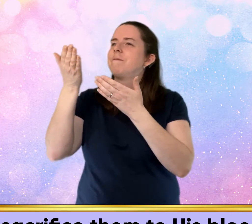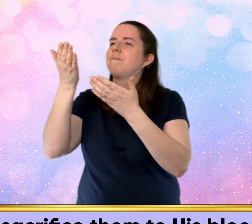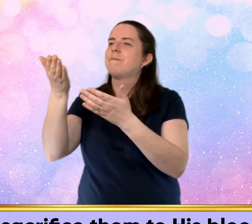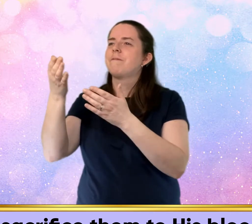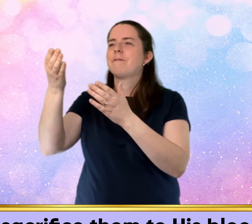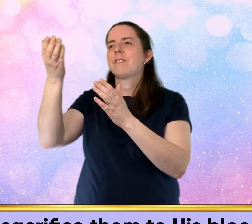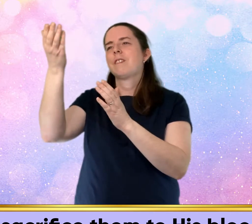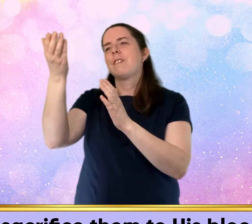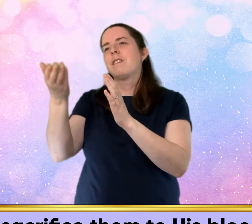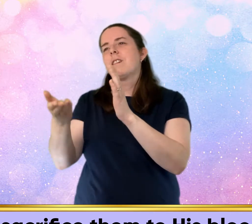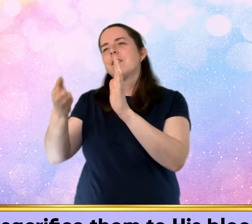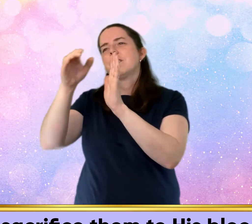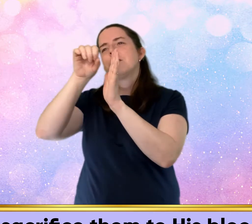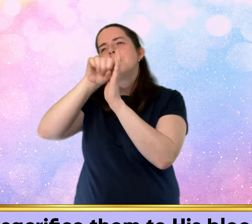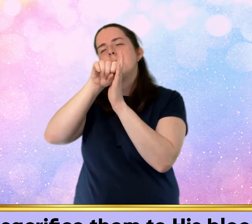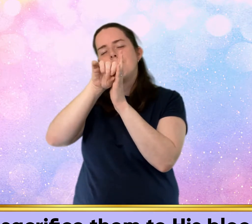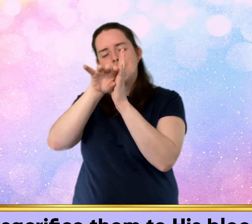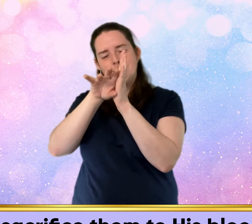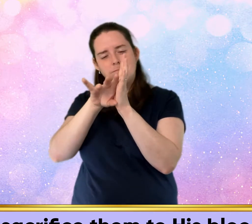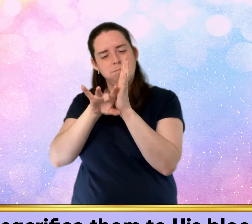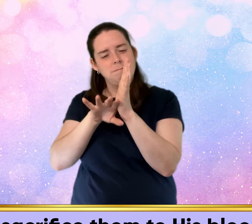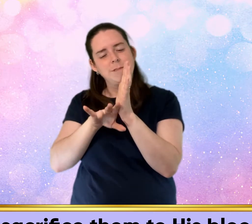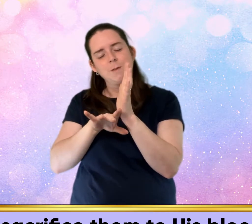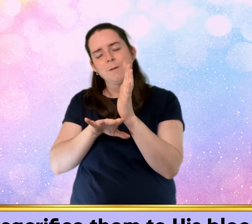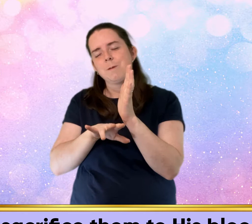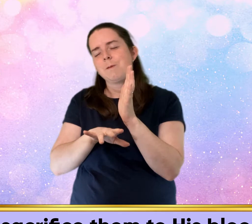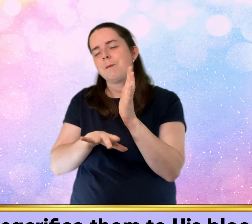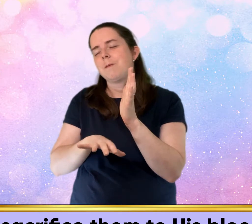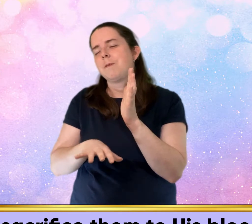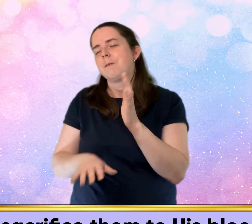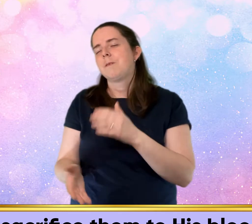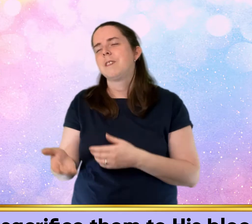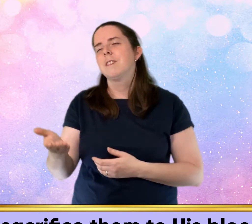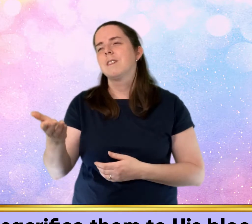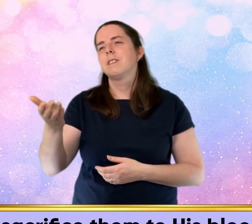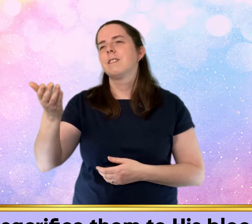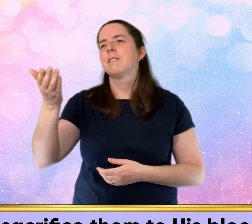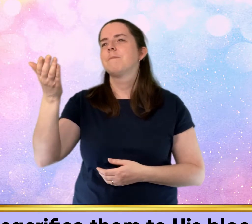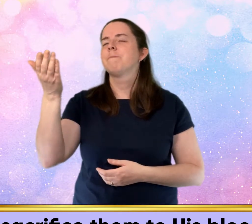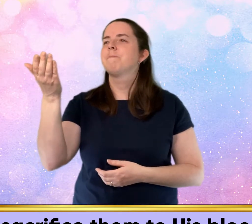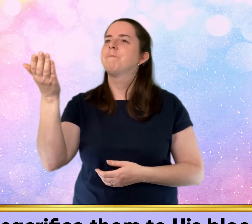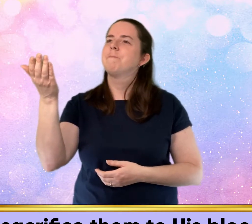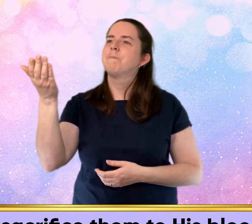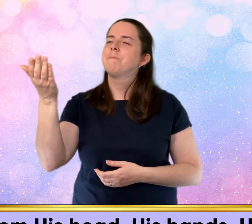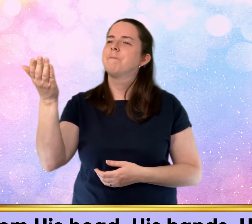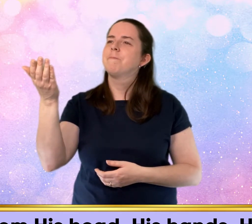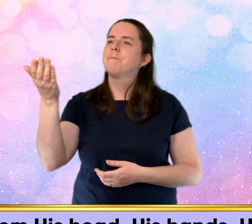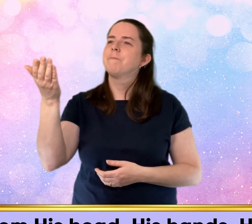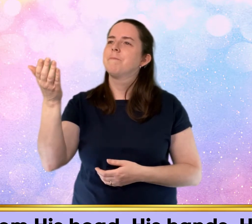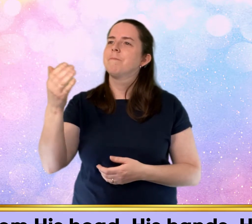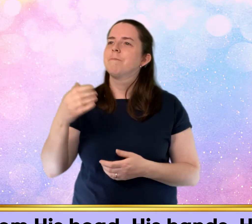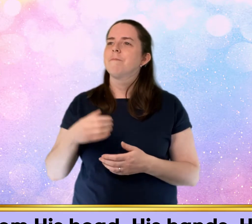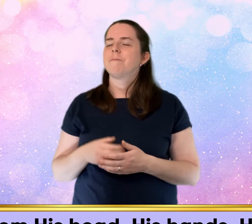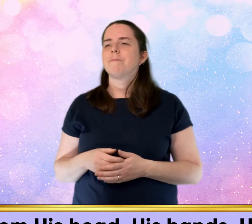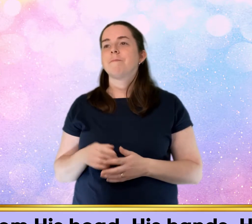them to His blood See from